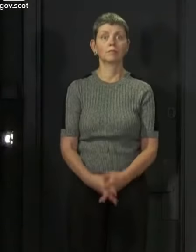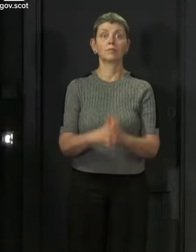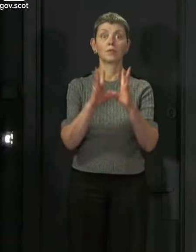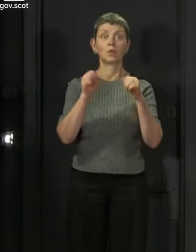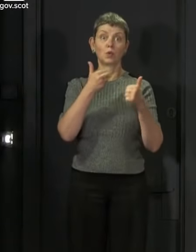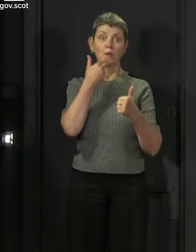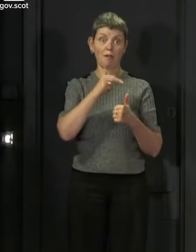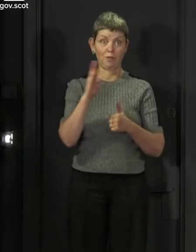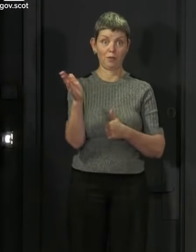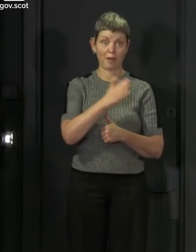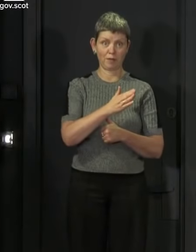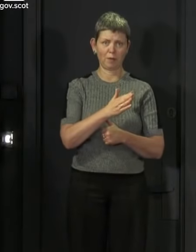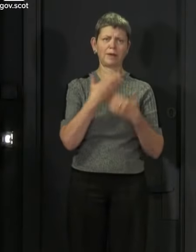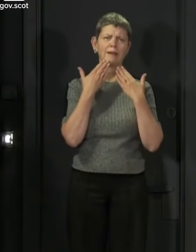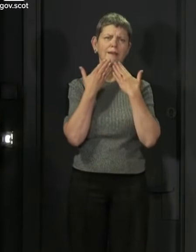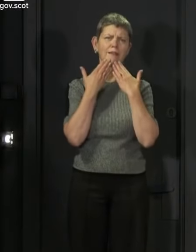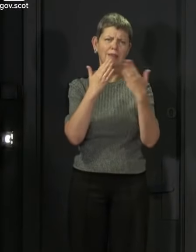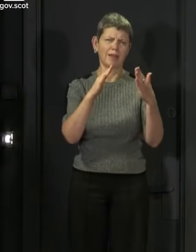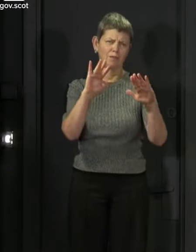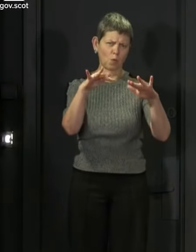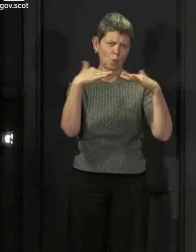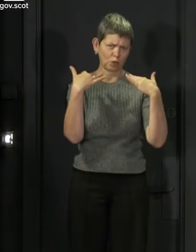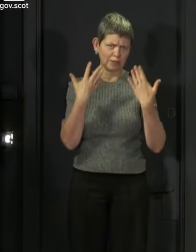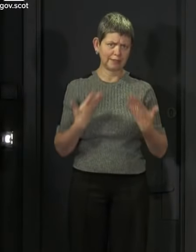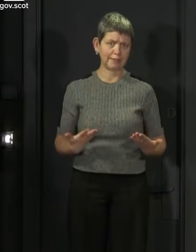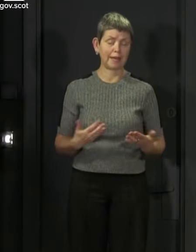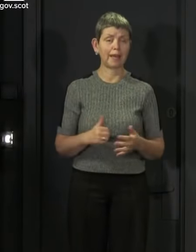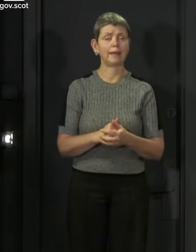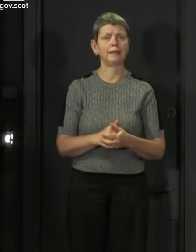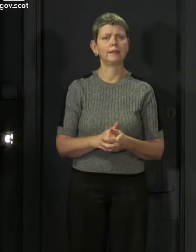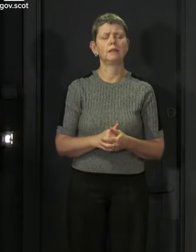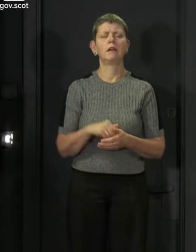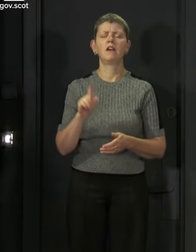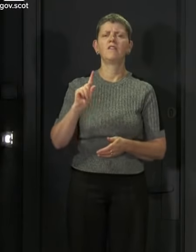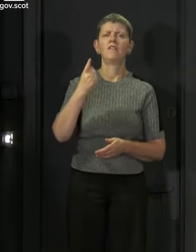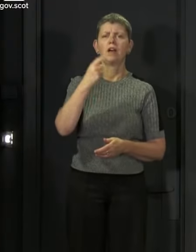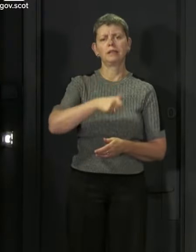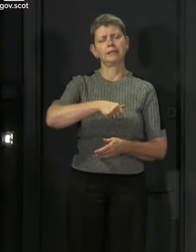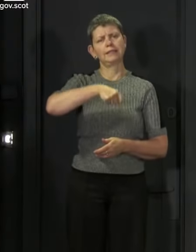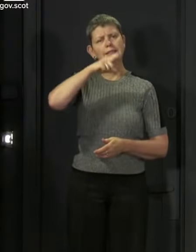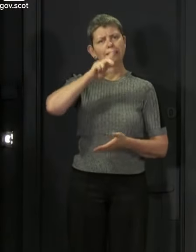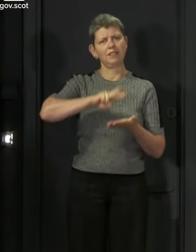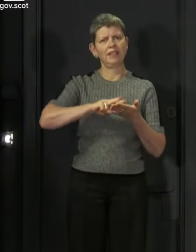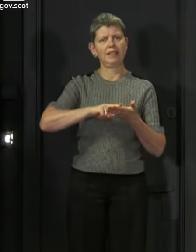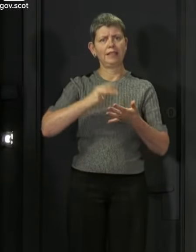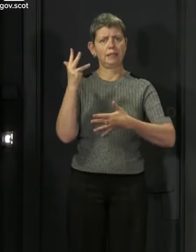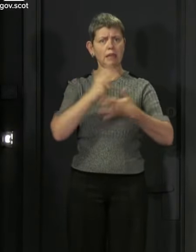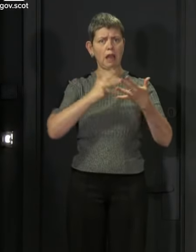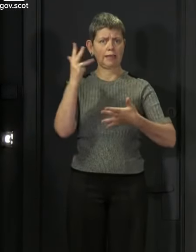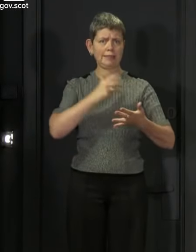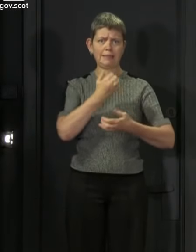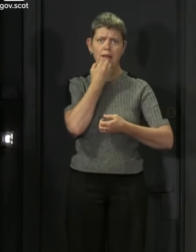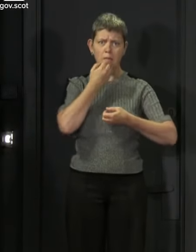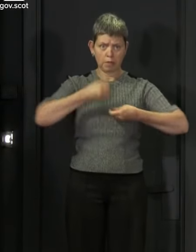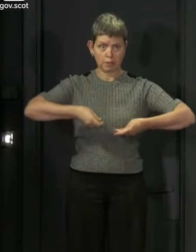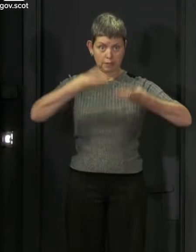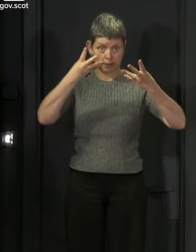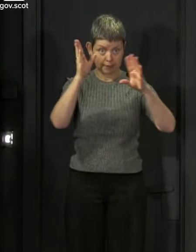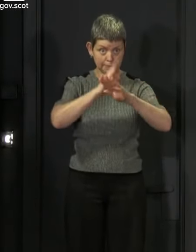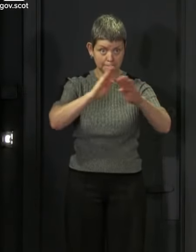Good afternoon, everyone. Thank you for joining us. I'll start with the usual update on the most recent COVID statistics.